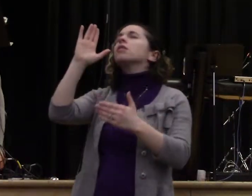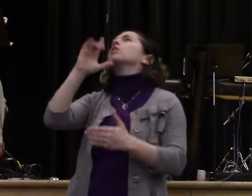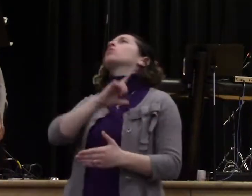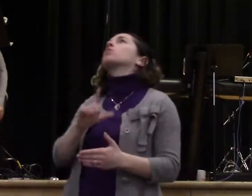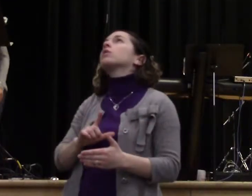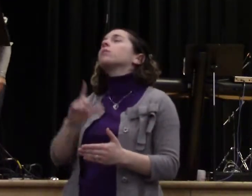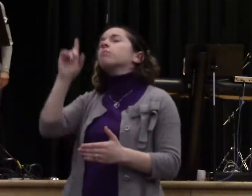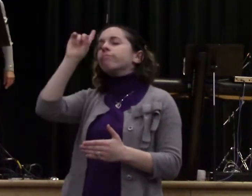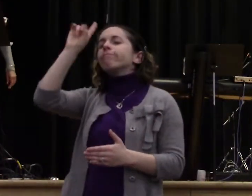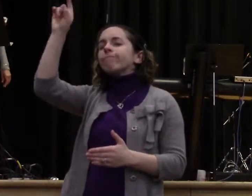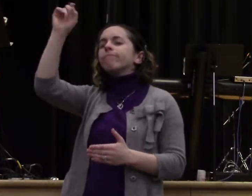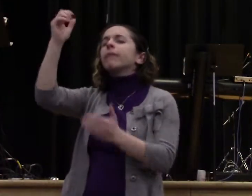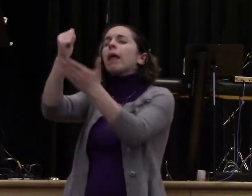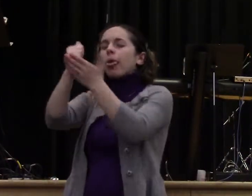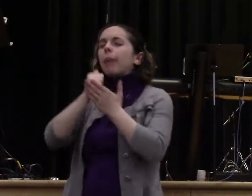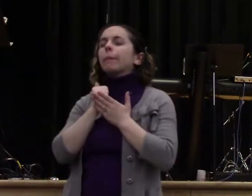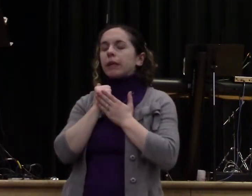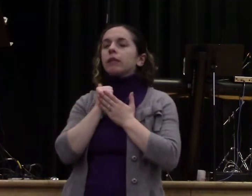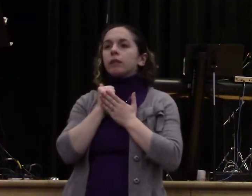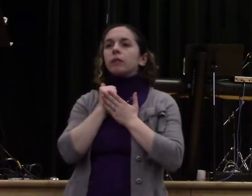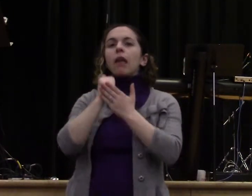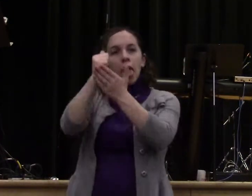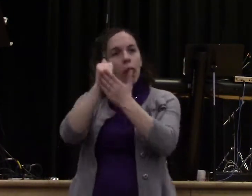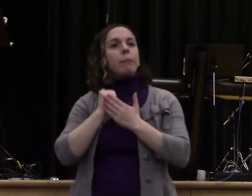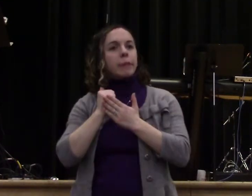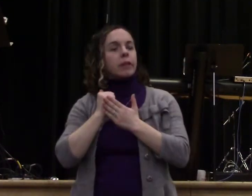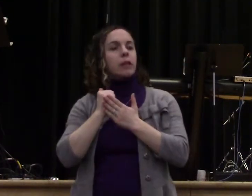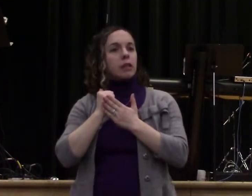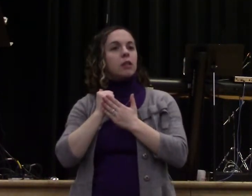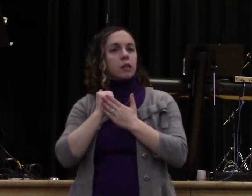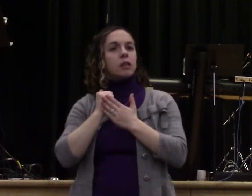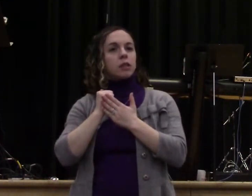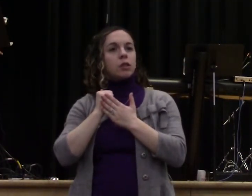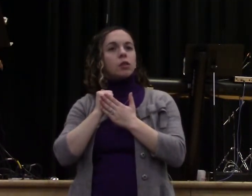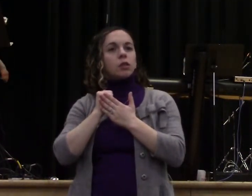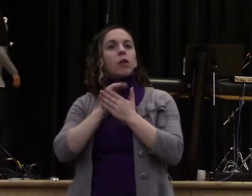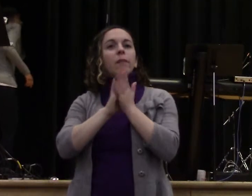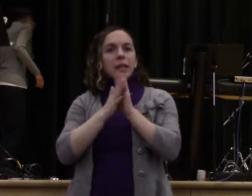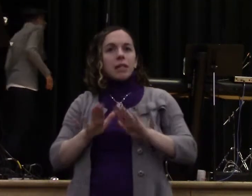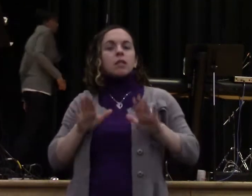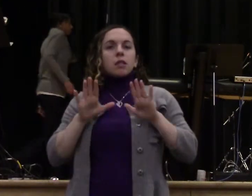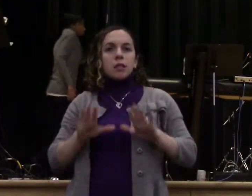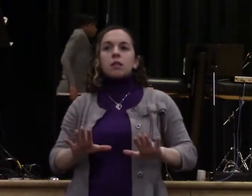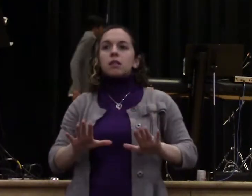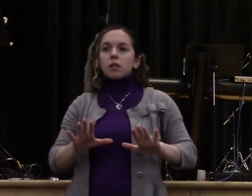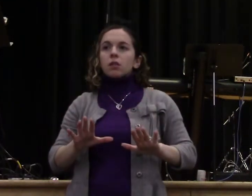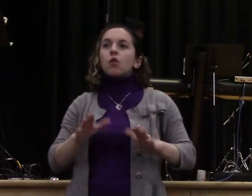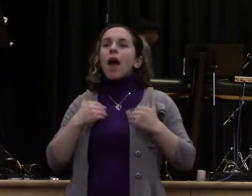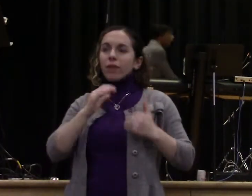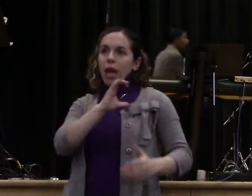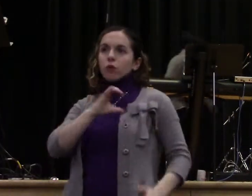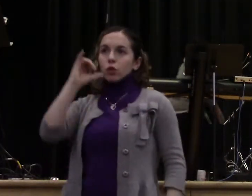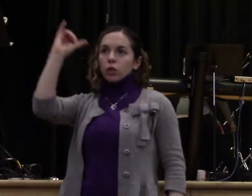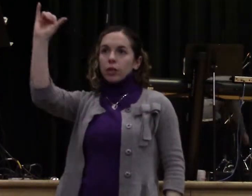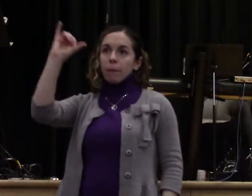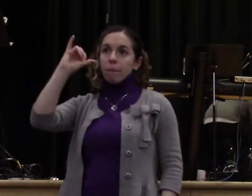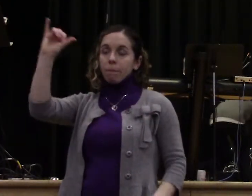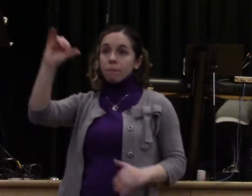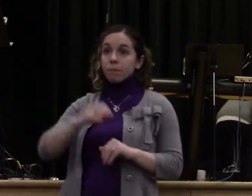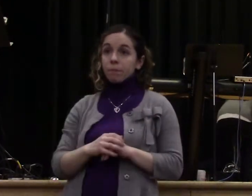Hallelujah. Okay, that's right. All right. And what are you going to mirror? Are you going to mirror those who are creating drama or you are going